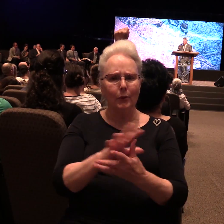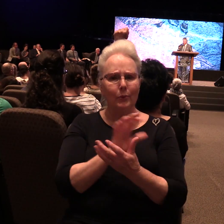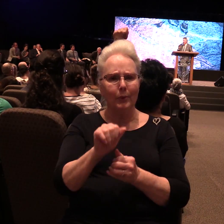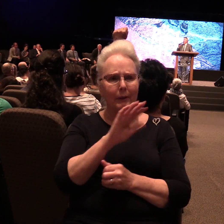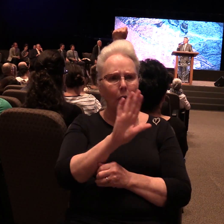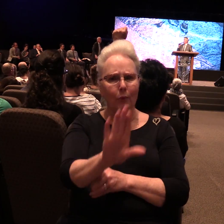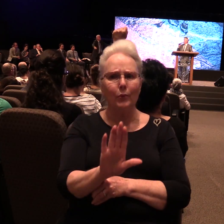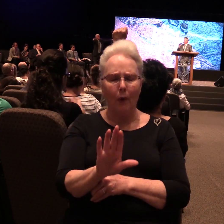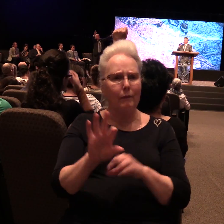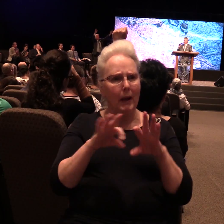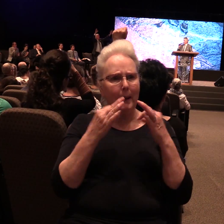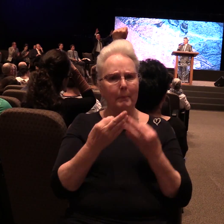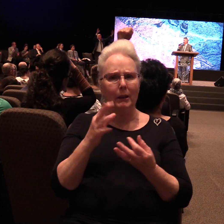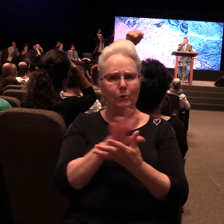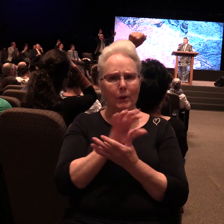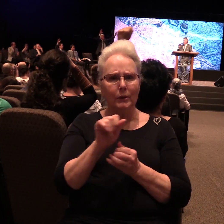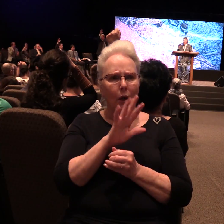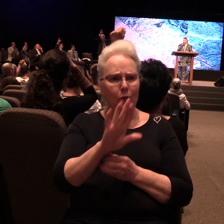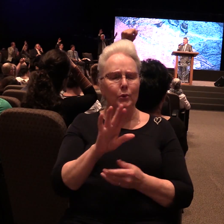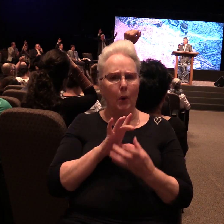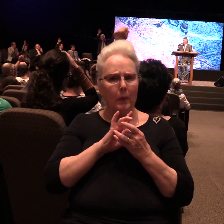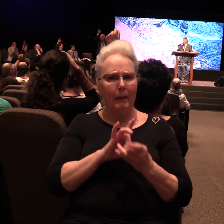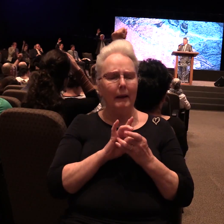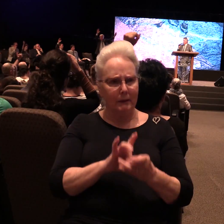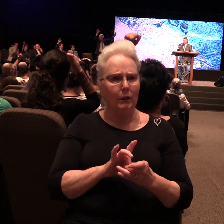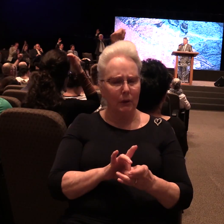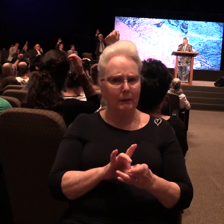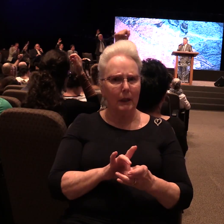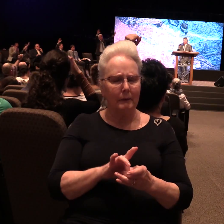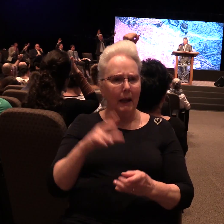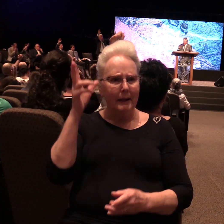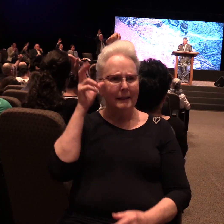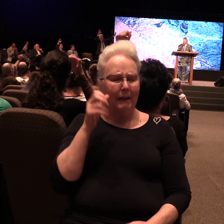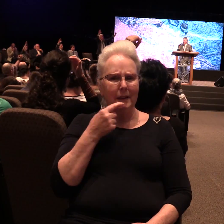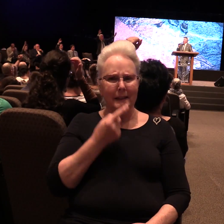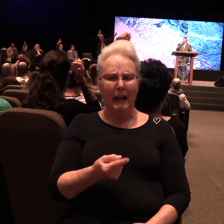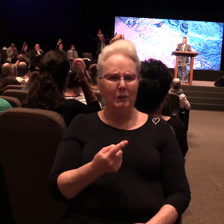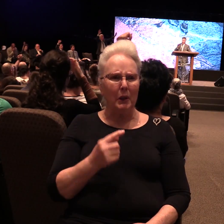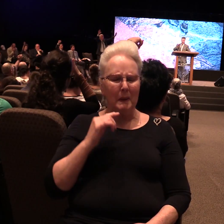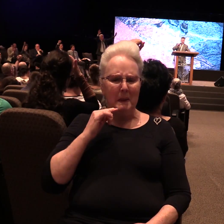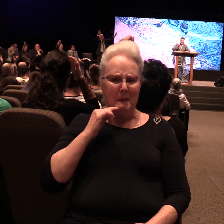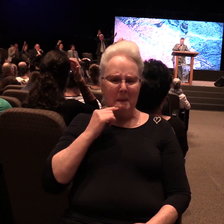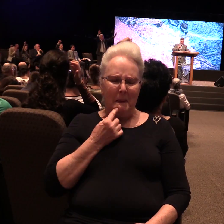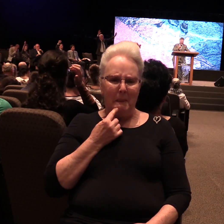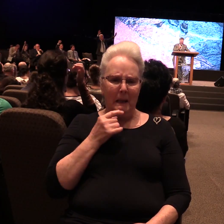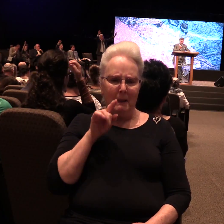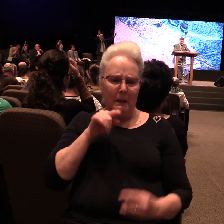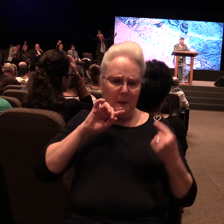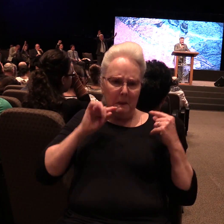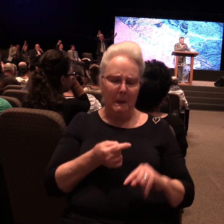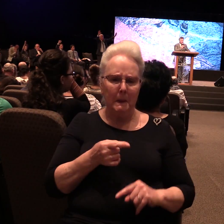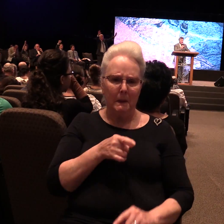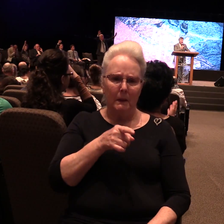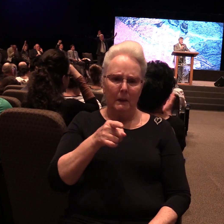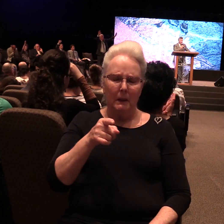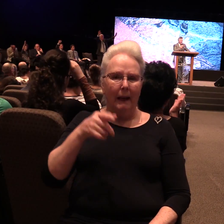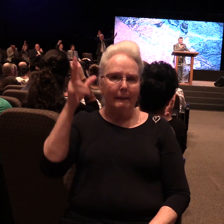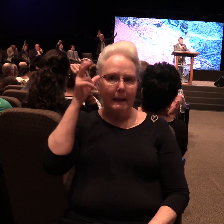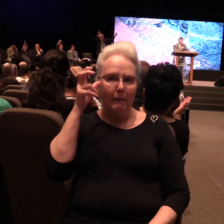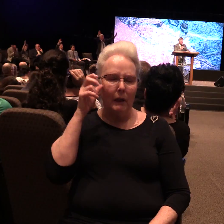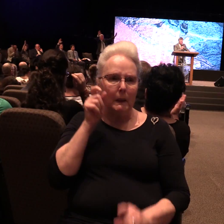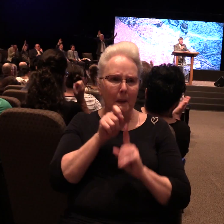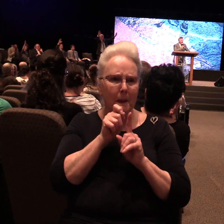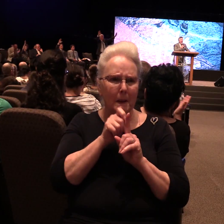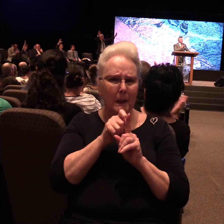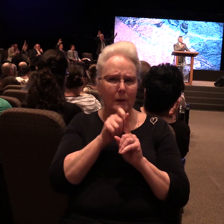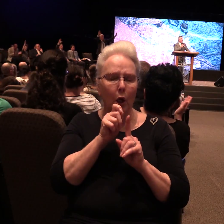relationship. No wonder he reminds you of the anger, the abuse, the bitterness, the pain. No wonder he slides in to manipulate